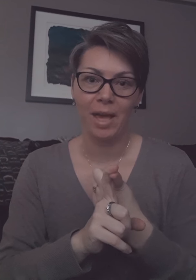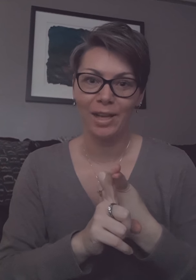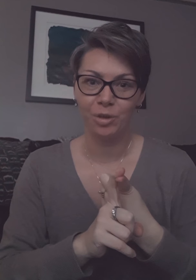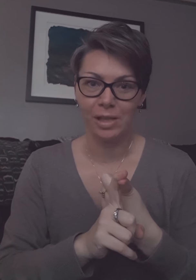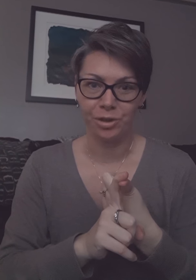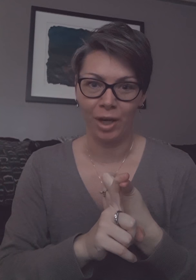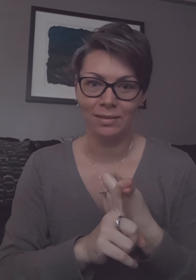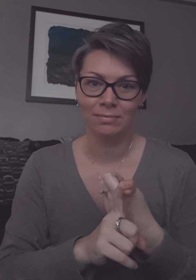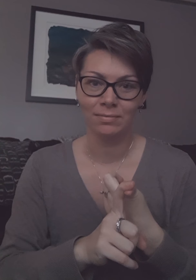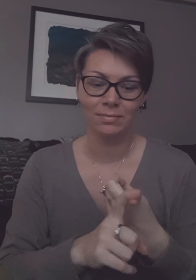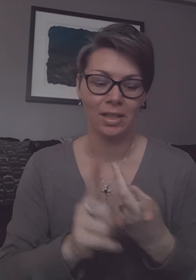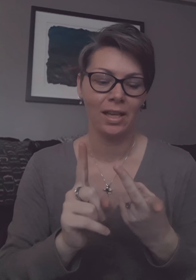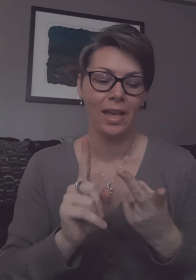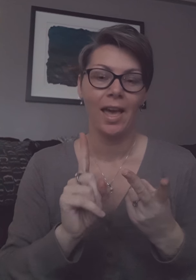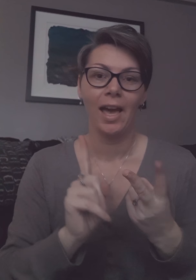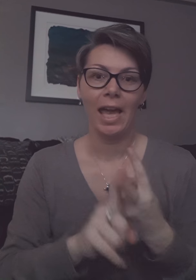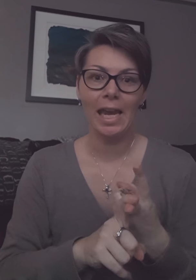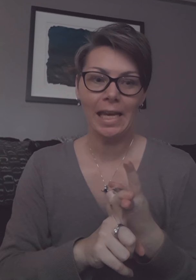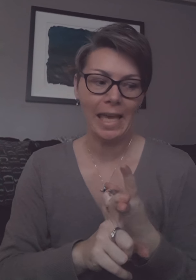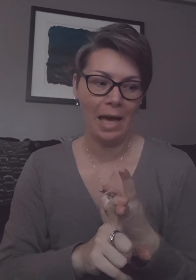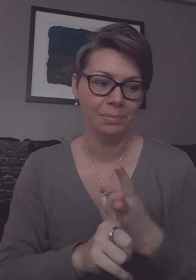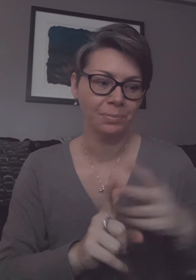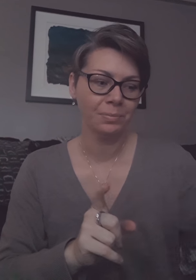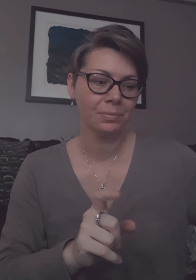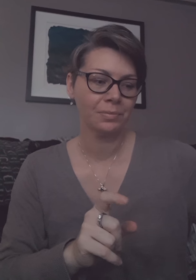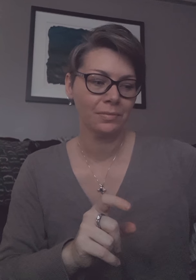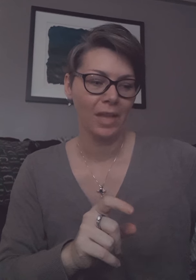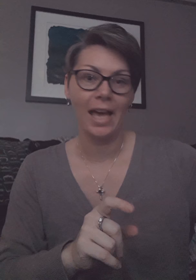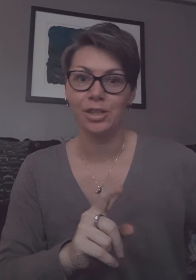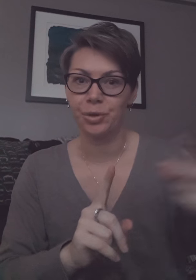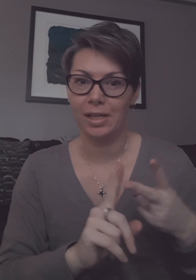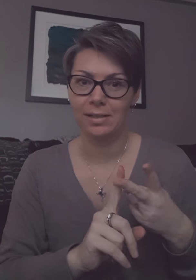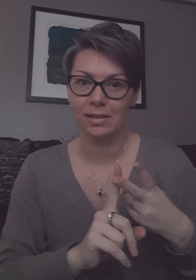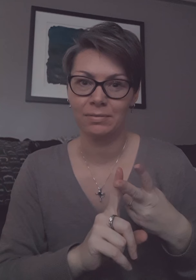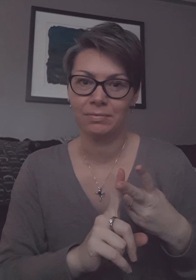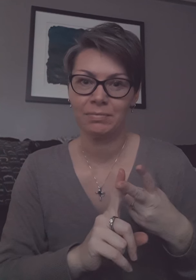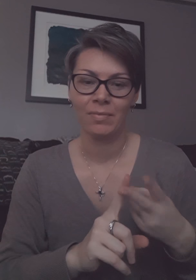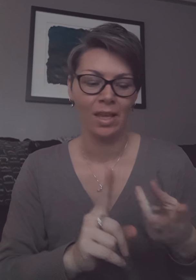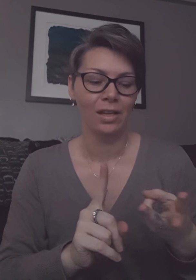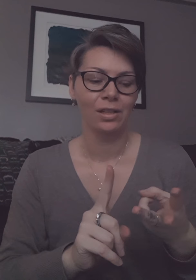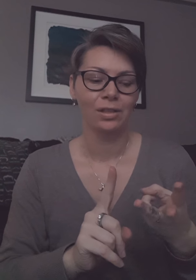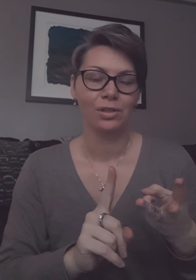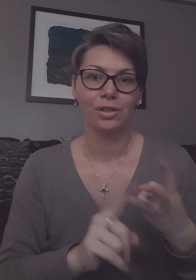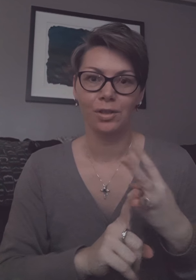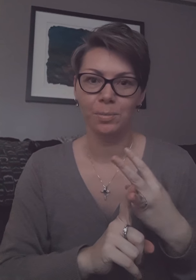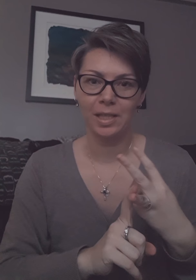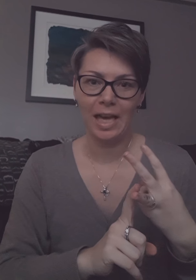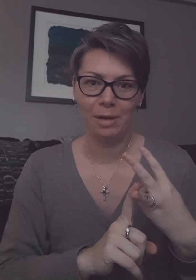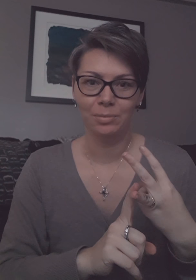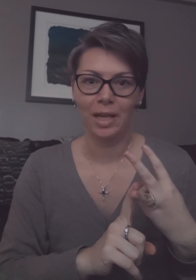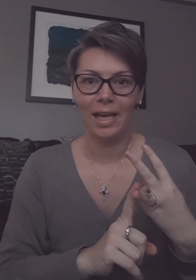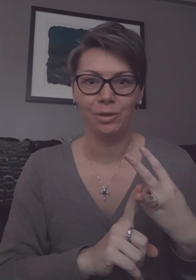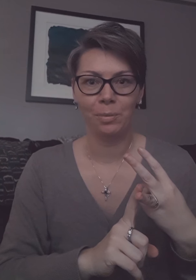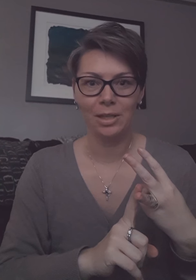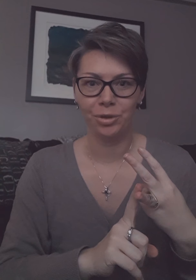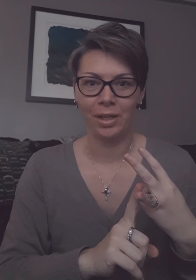endometrin 8 a.m estrace 2 p.m endometrin